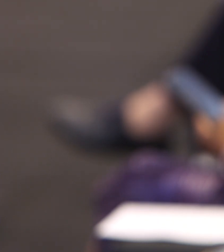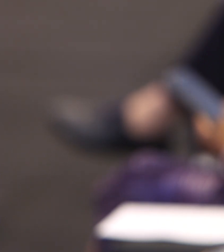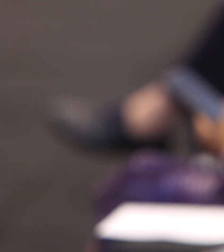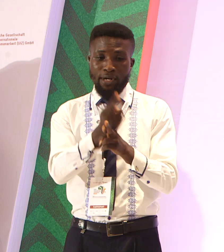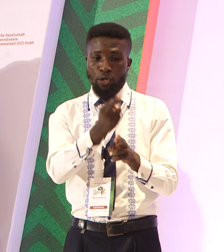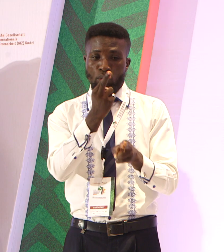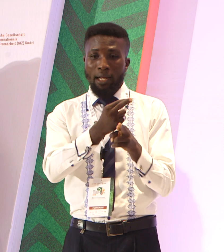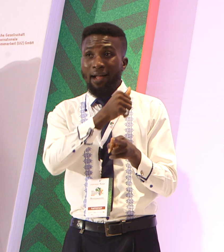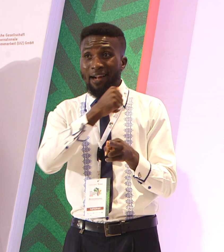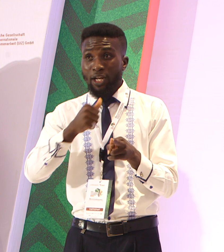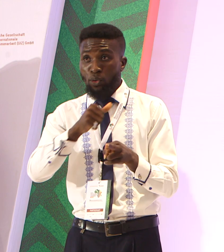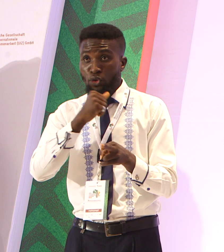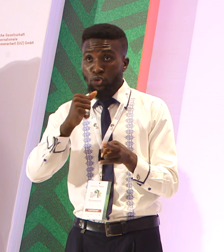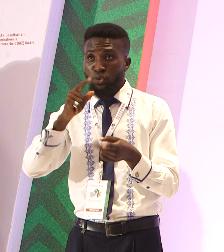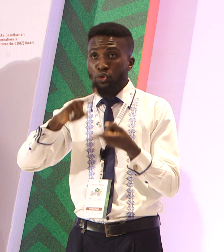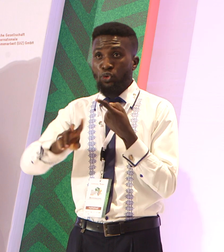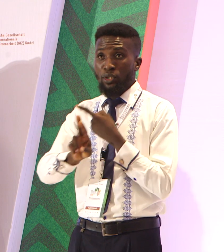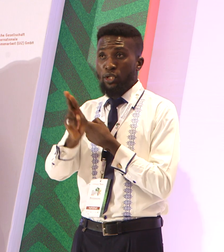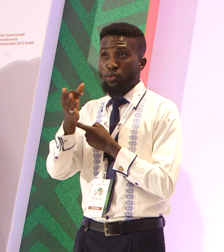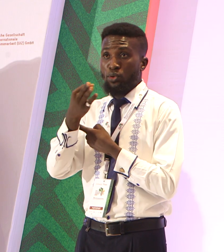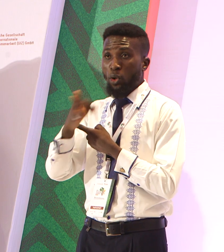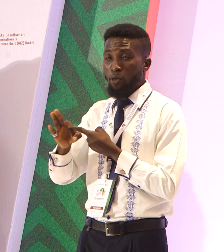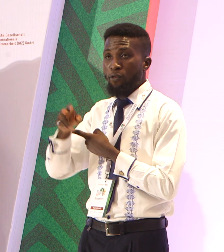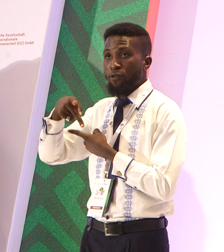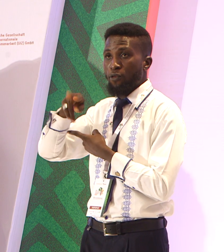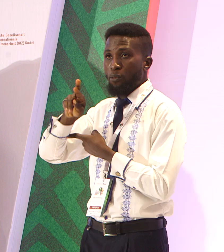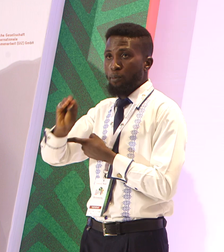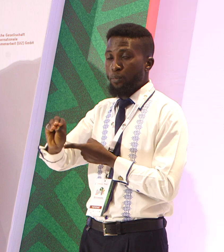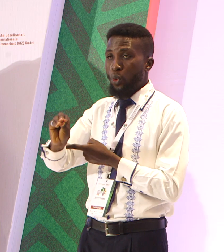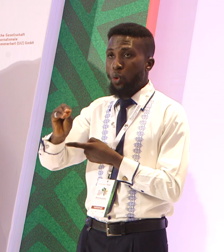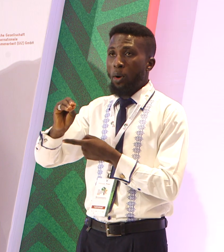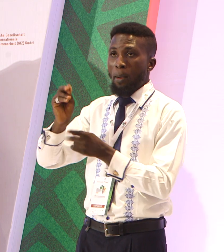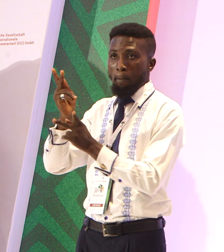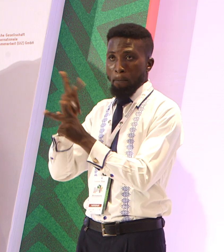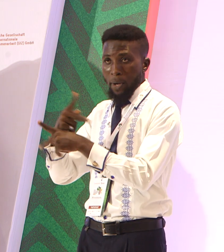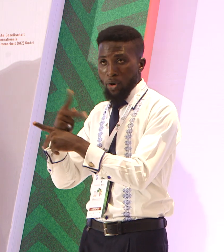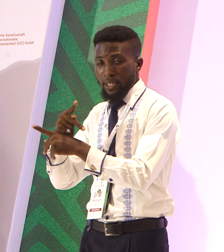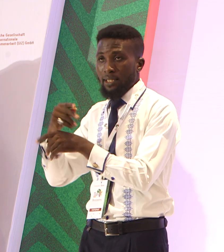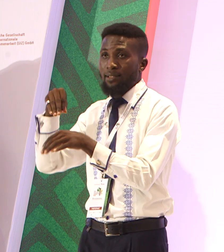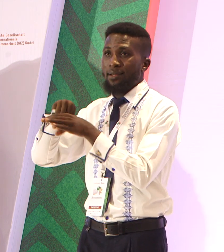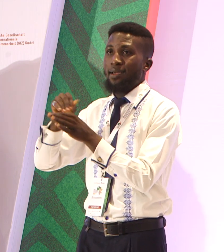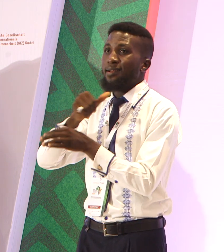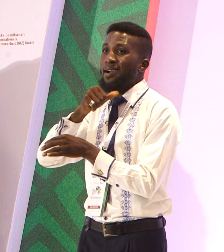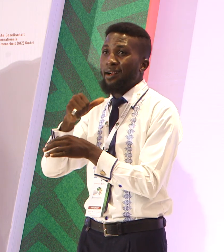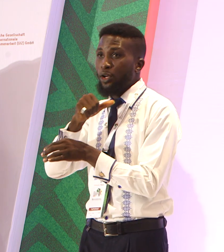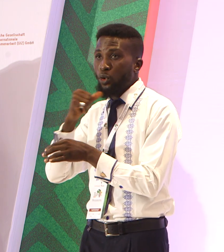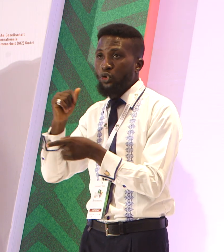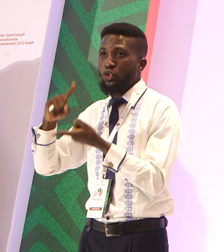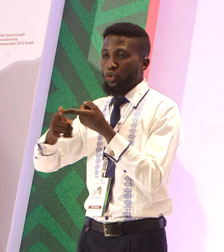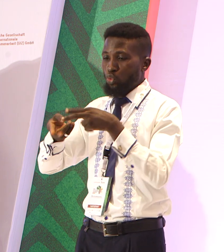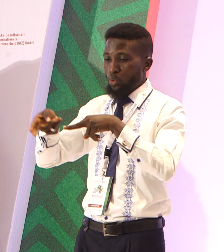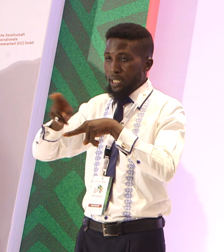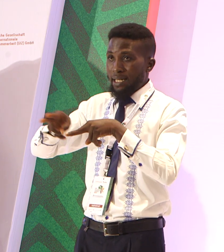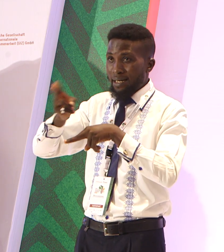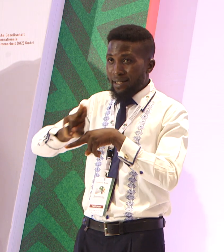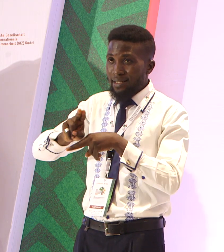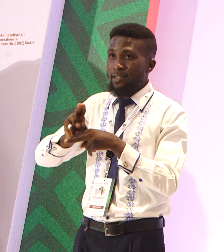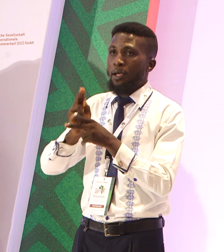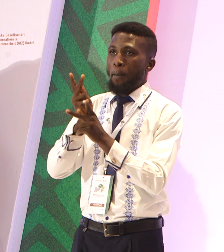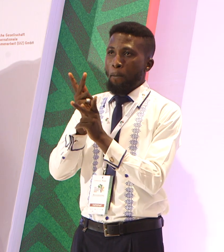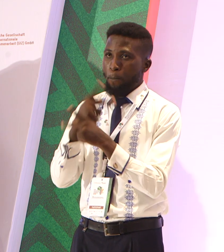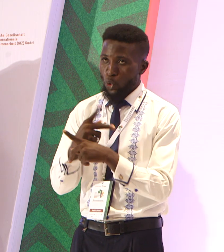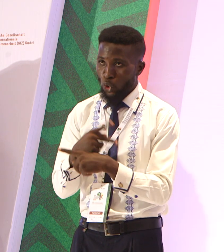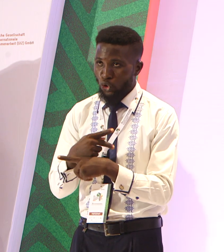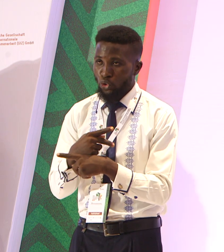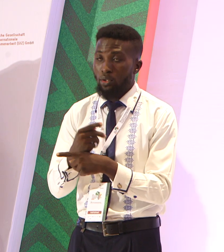into the use of probiotics in agriculture to enable the yield increase. And to do this, they